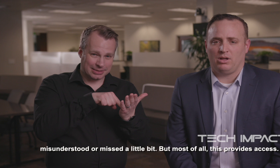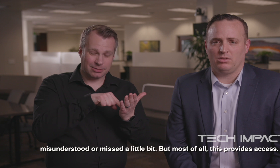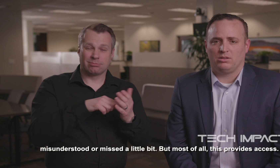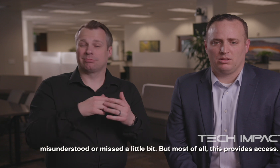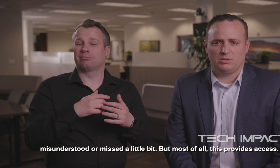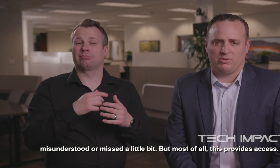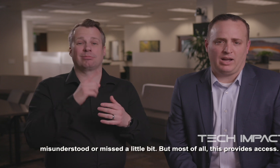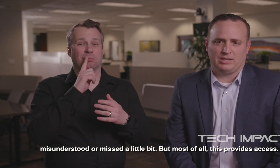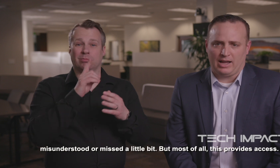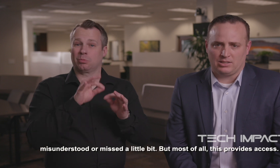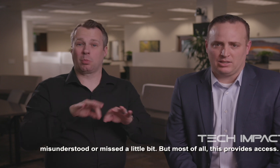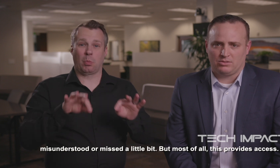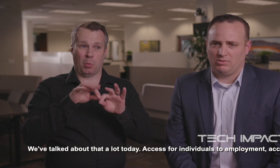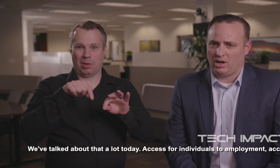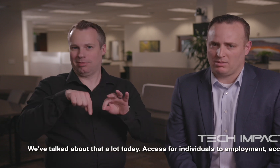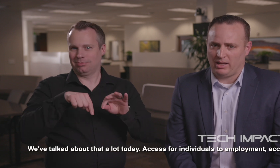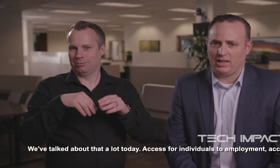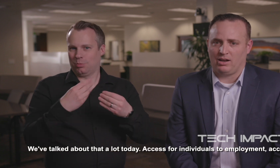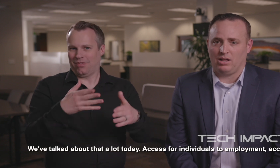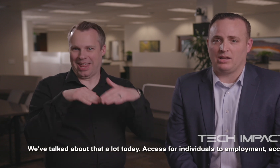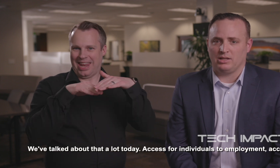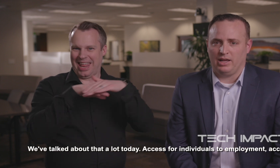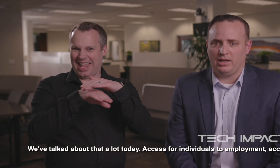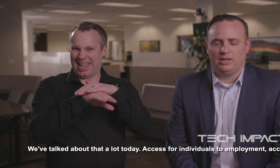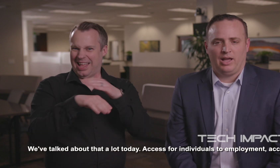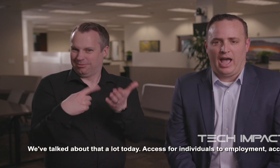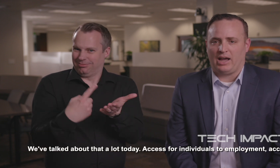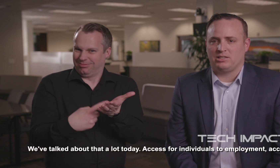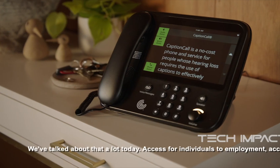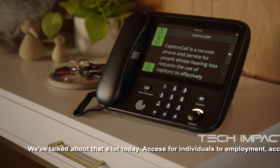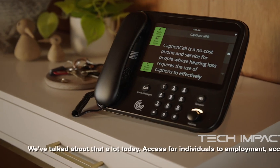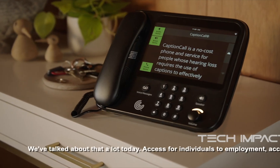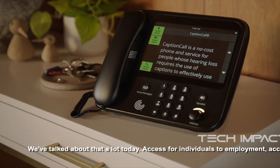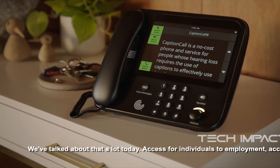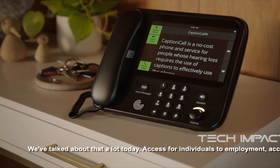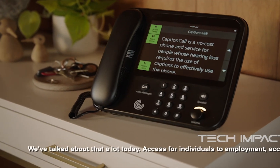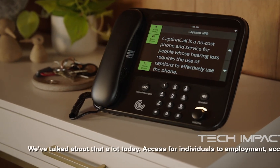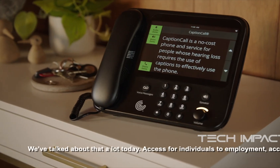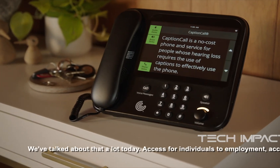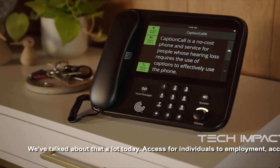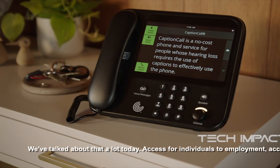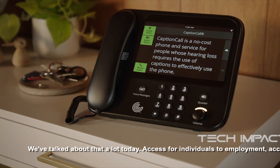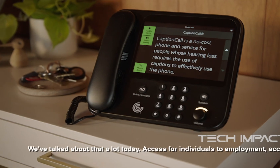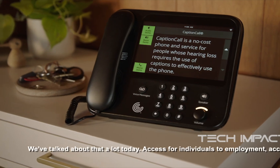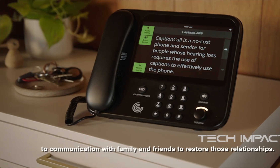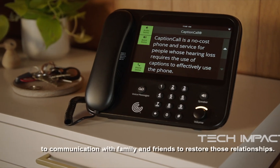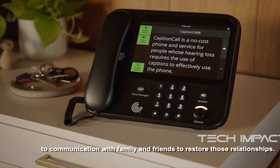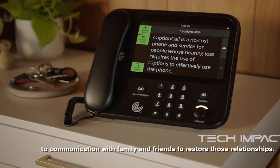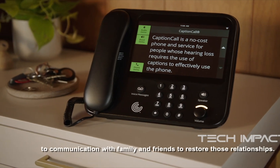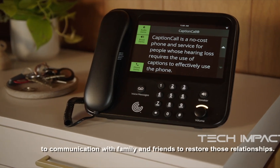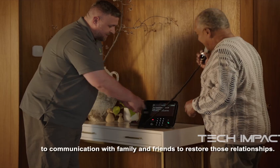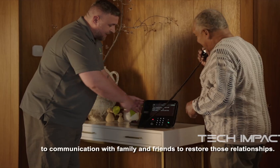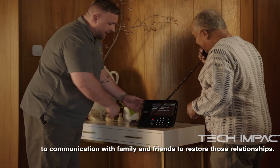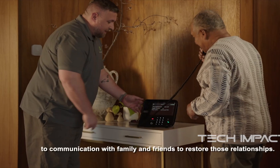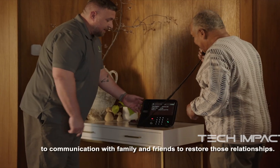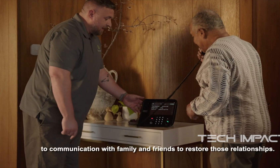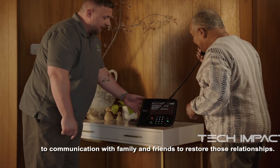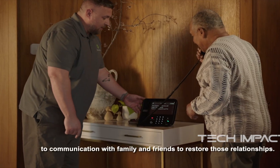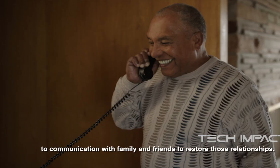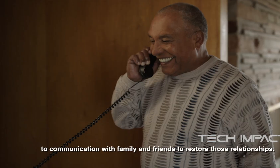all, this provides access. We've talked about that a lot today. Access for individuals to employment, access to communication with family and friends to restore those